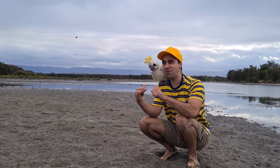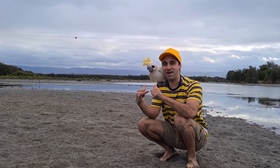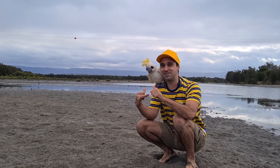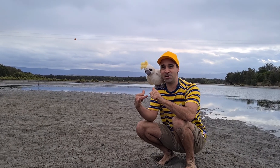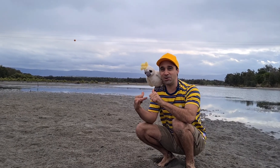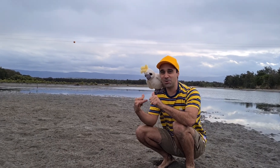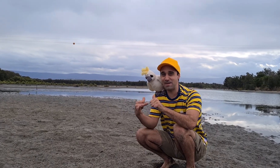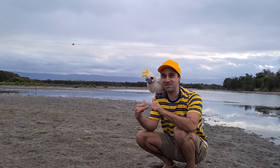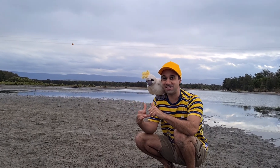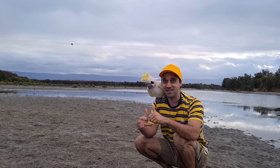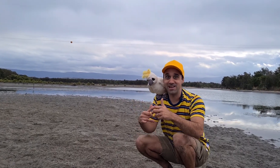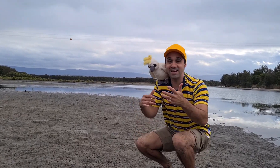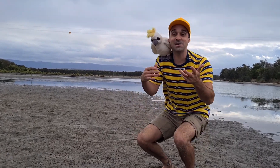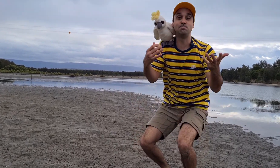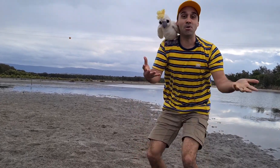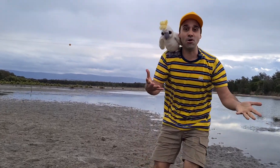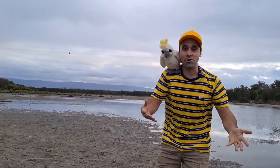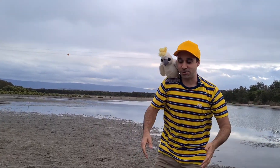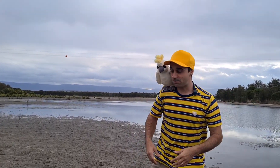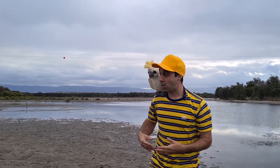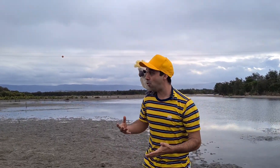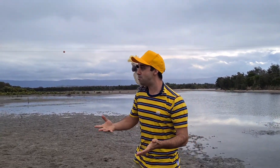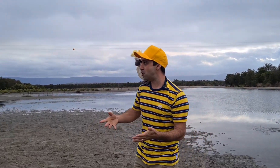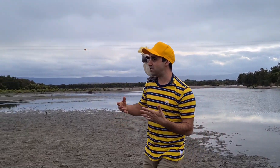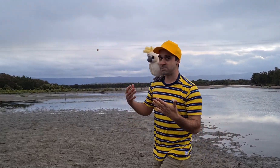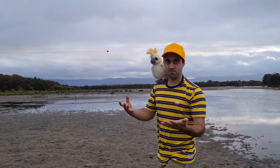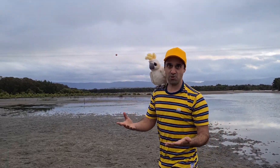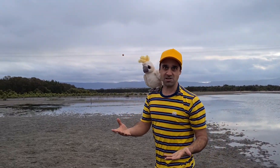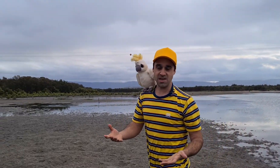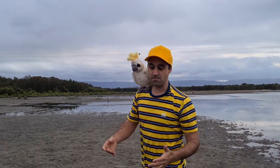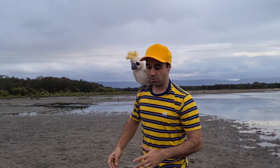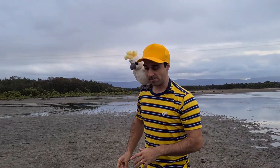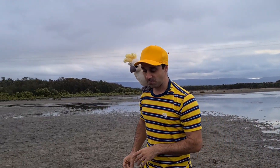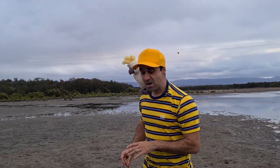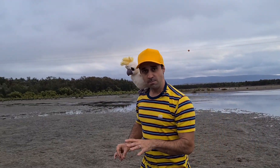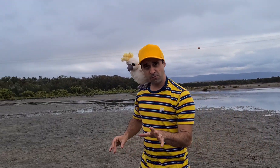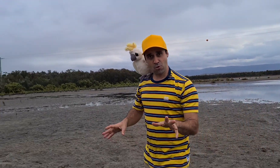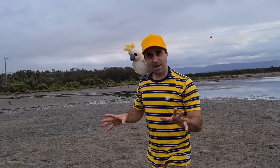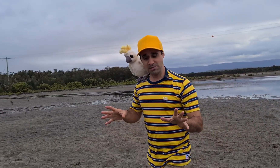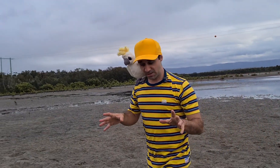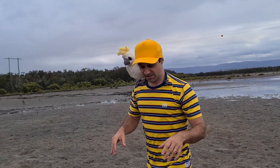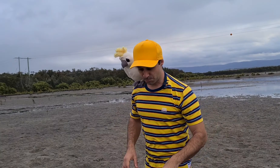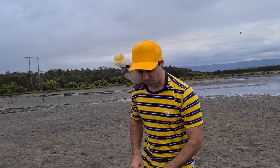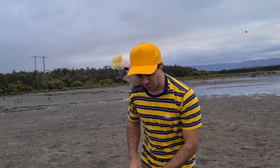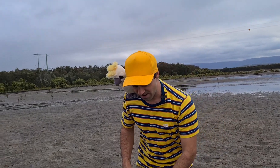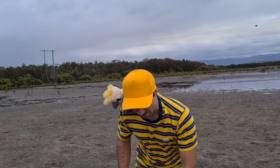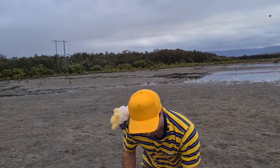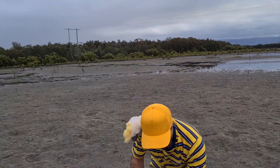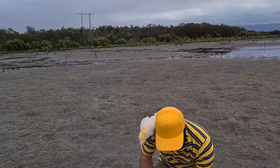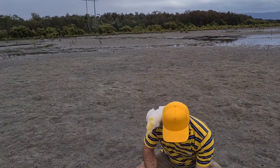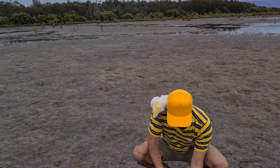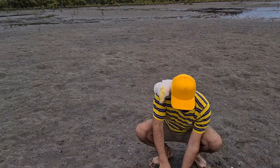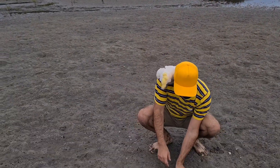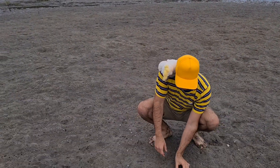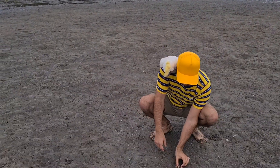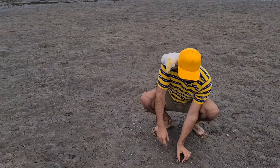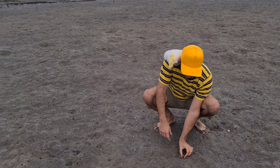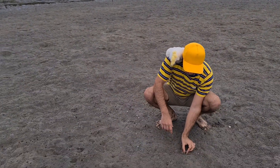Brian's not a crab, is he? He's a bird. All birds breathe air, Brian. But for crabs, it's pretty rare. This little guy here,